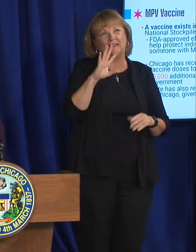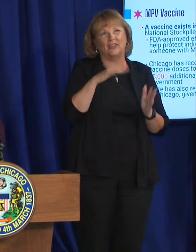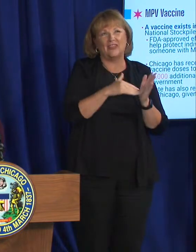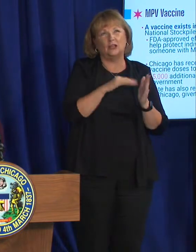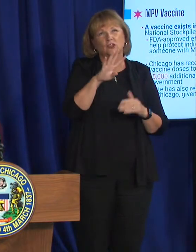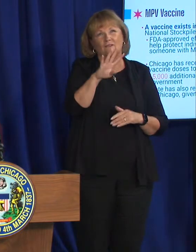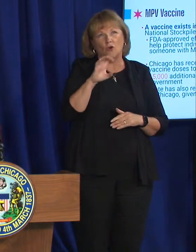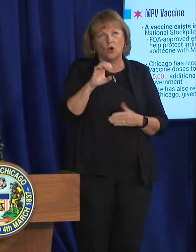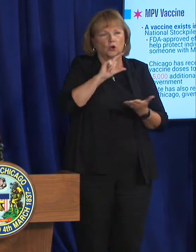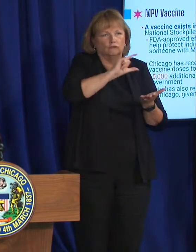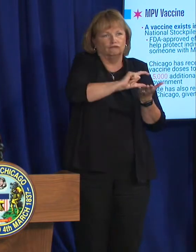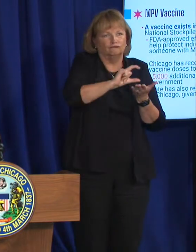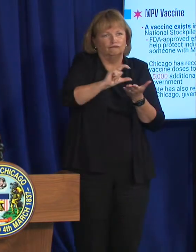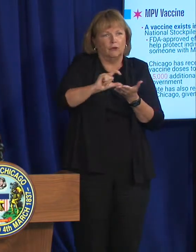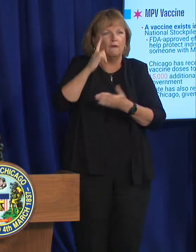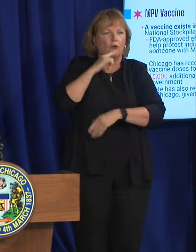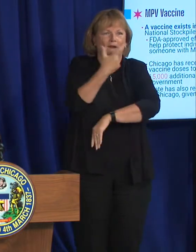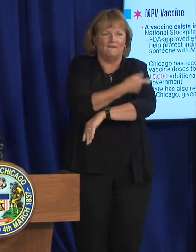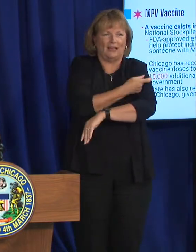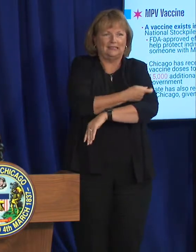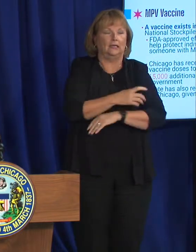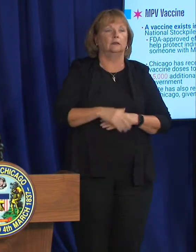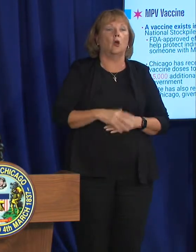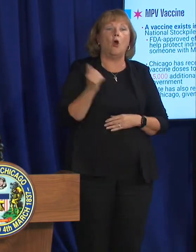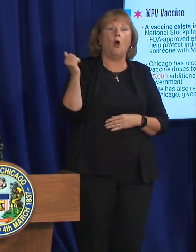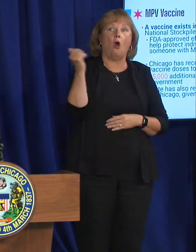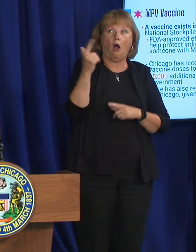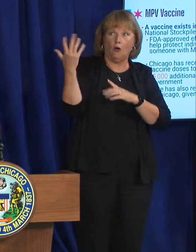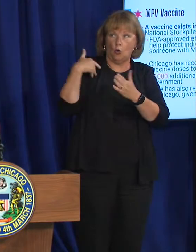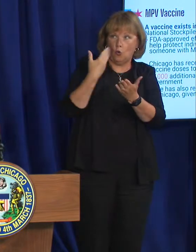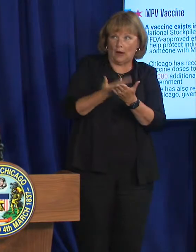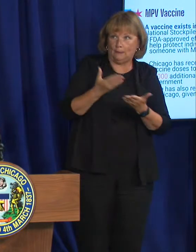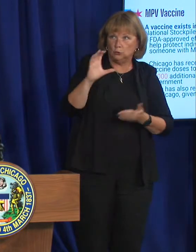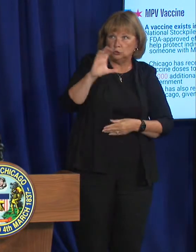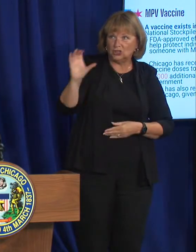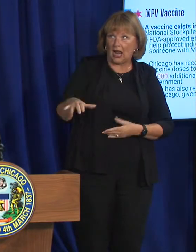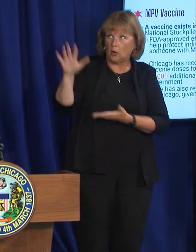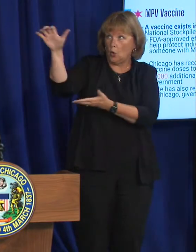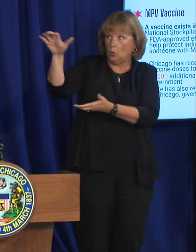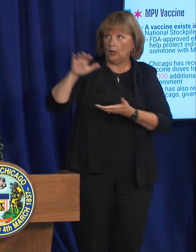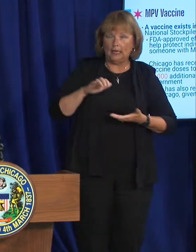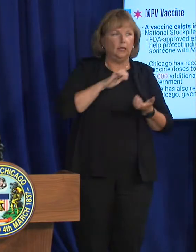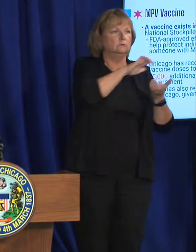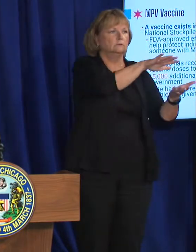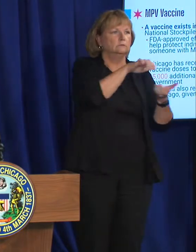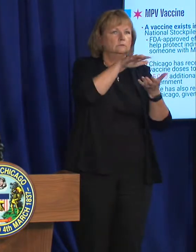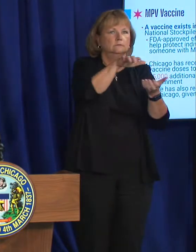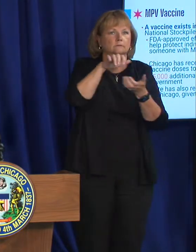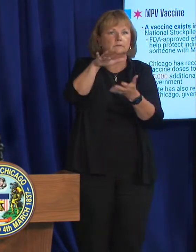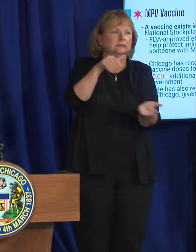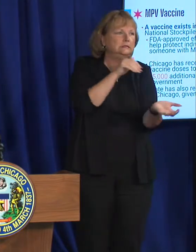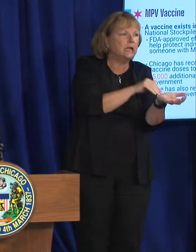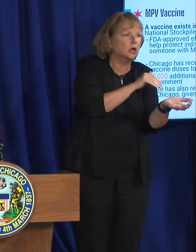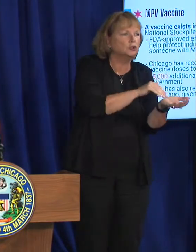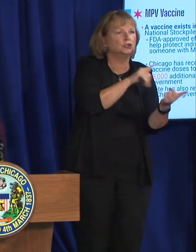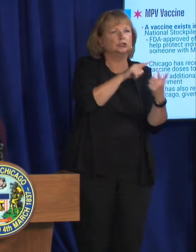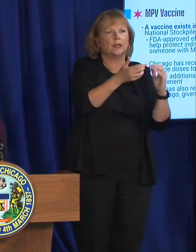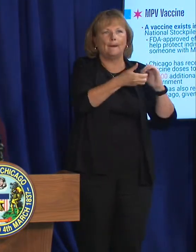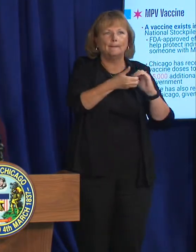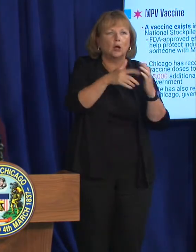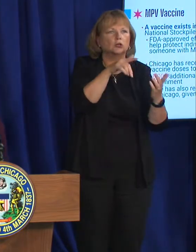vaccine doses to date. Every vaccine that has come to Chicago has been pushed out to health care providers, to partners,